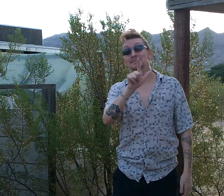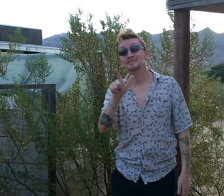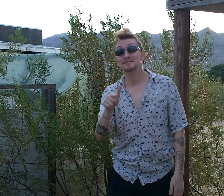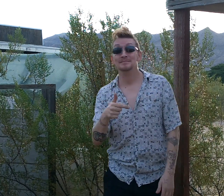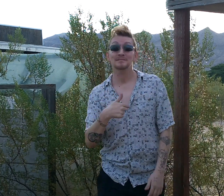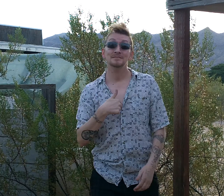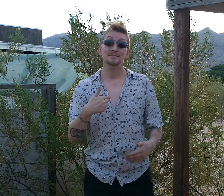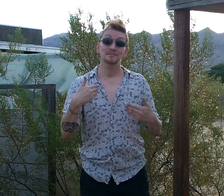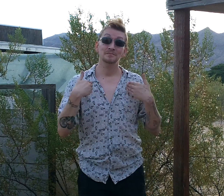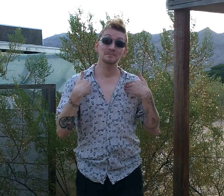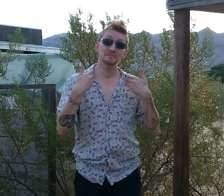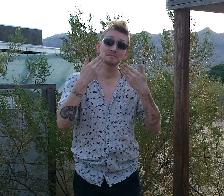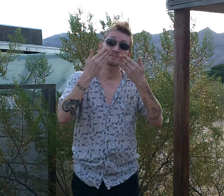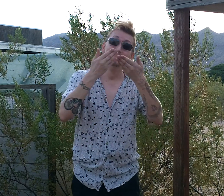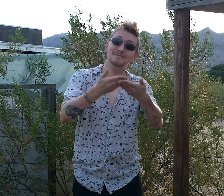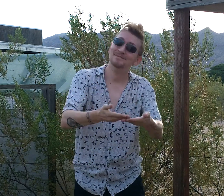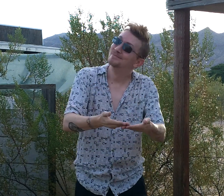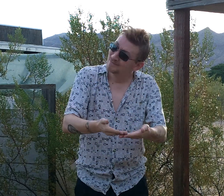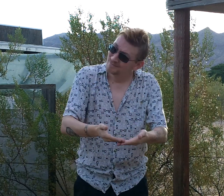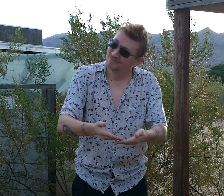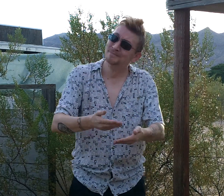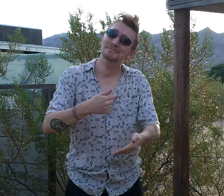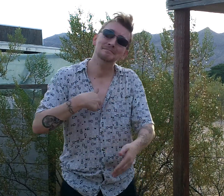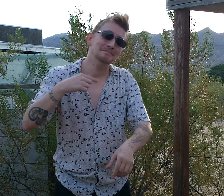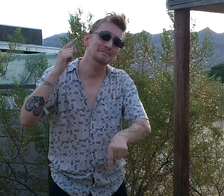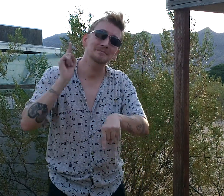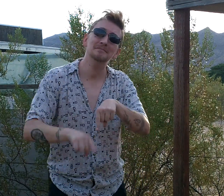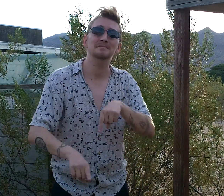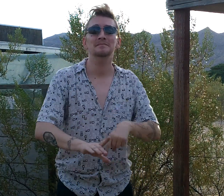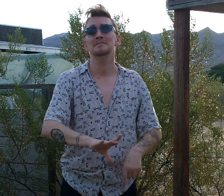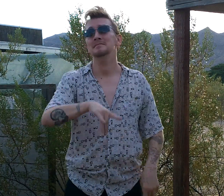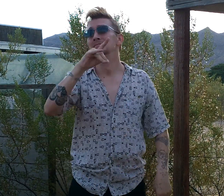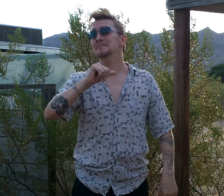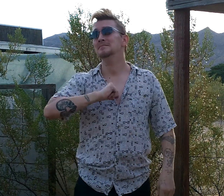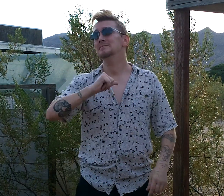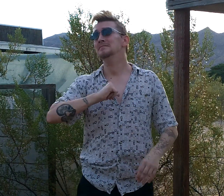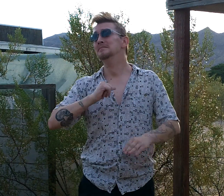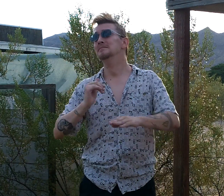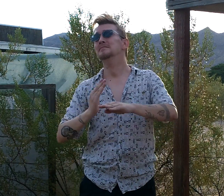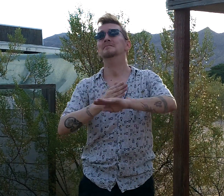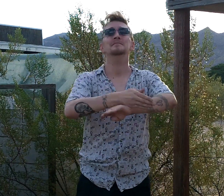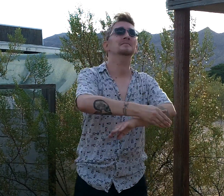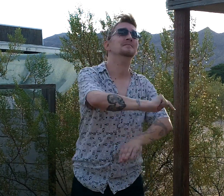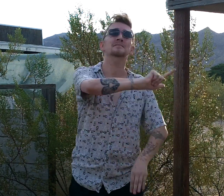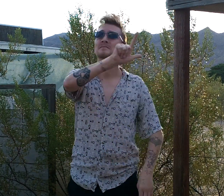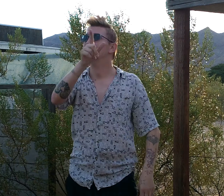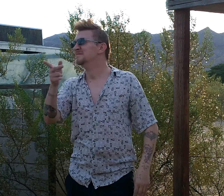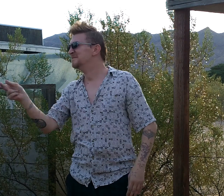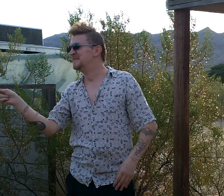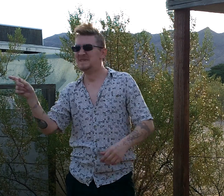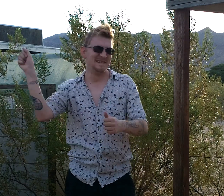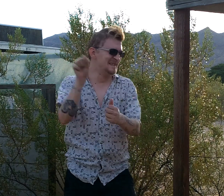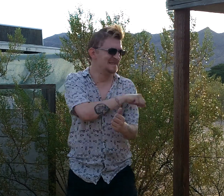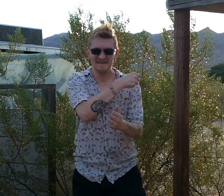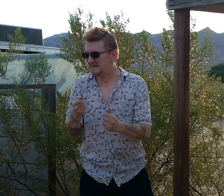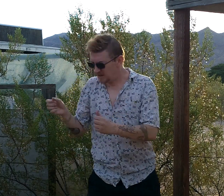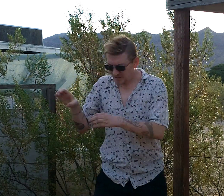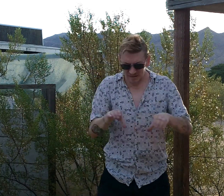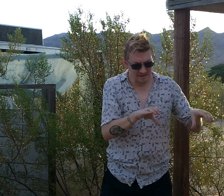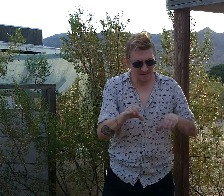that I have to give, I can't find myself after all they did Fake